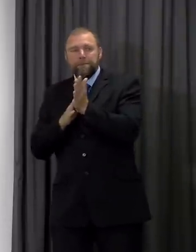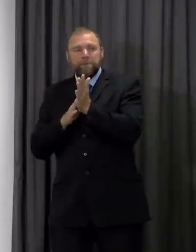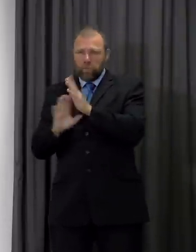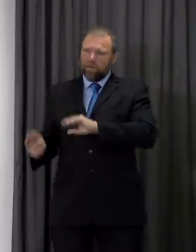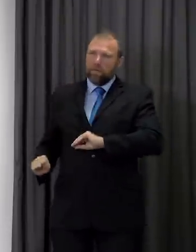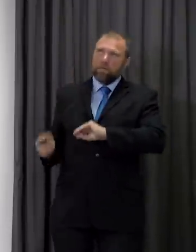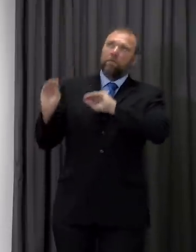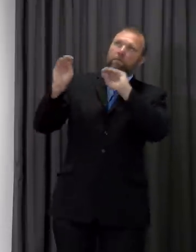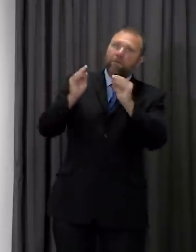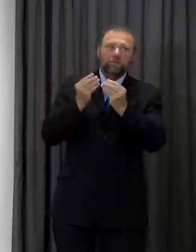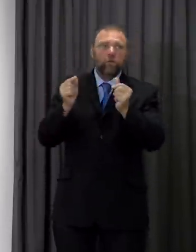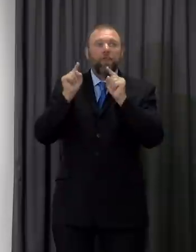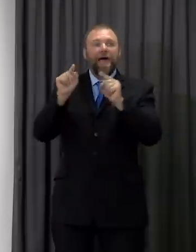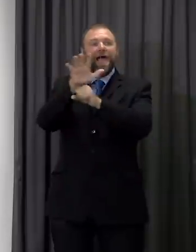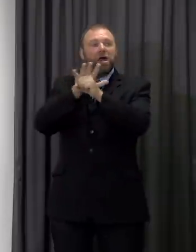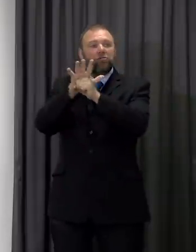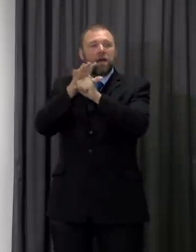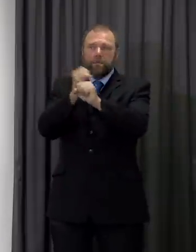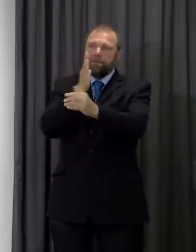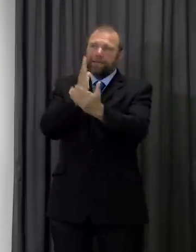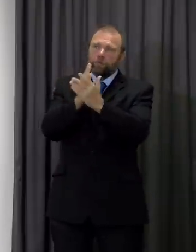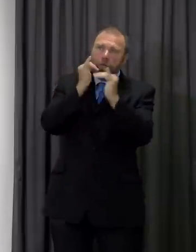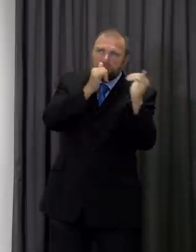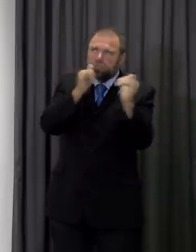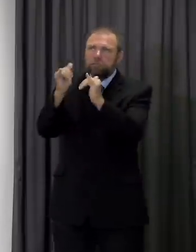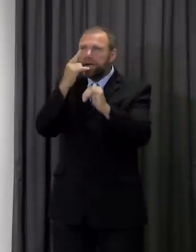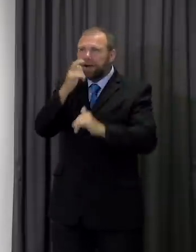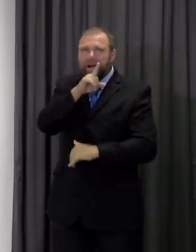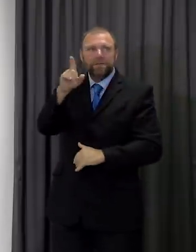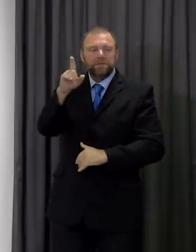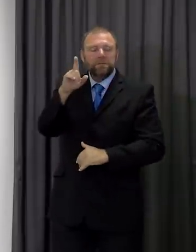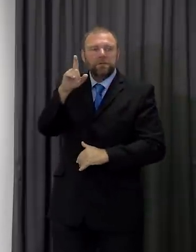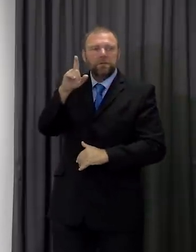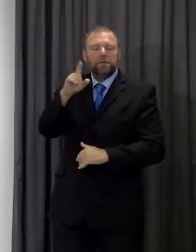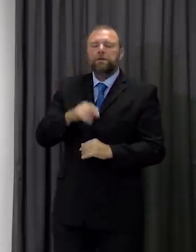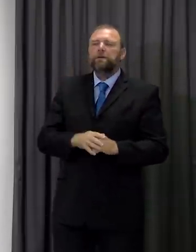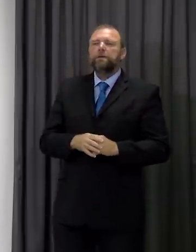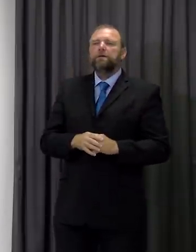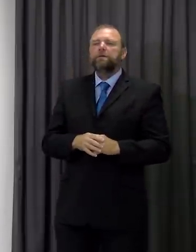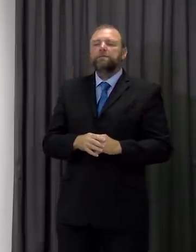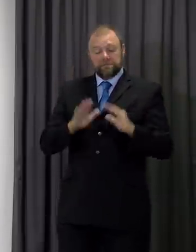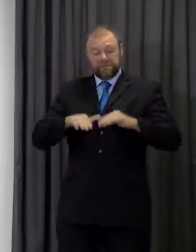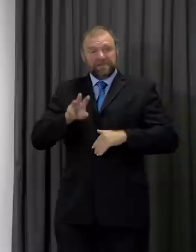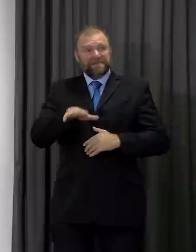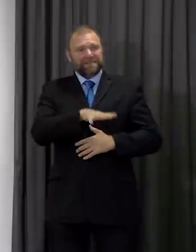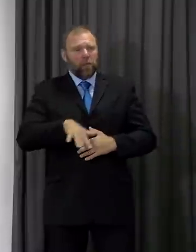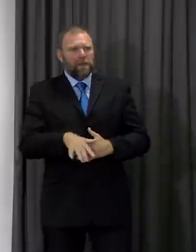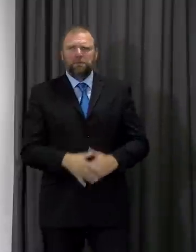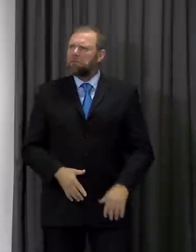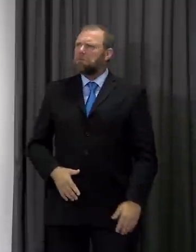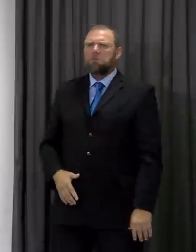of Wales to make sure the proper testing resources were available and that was never seen here as a decision to